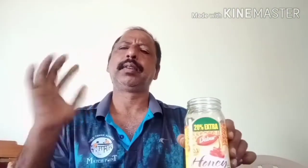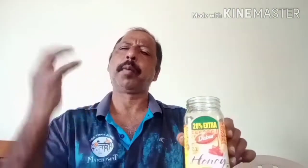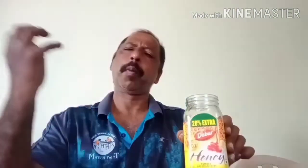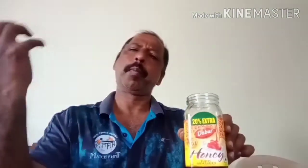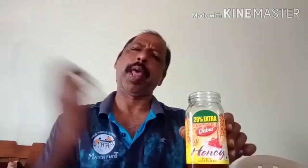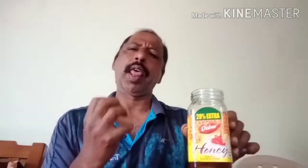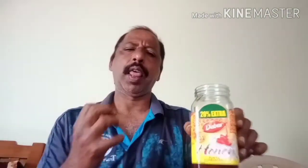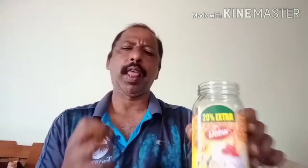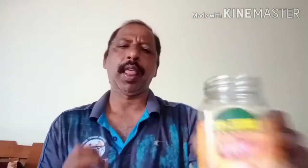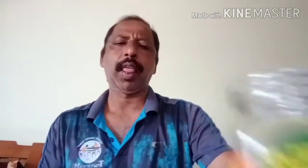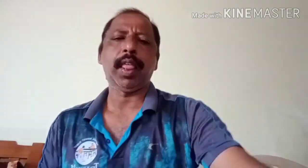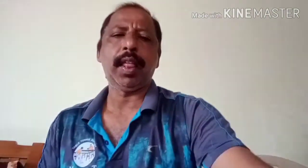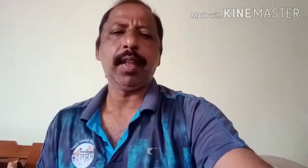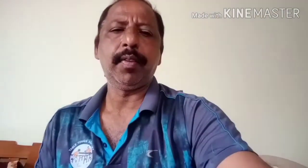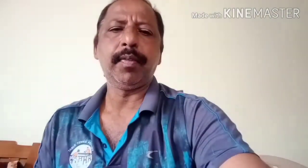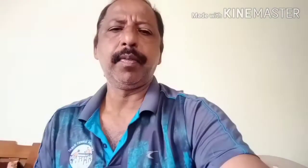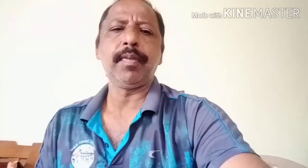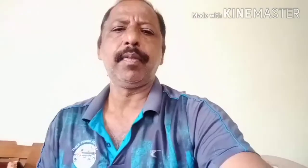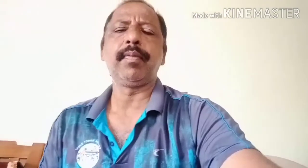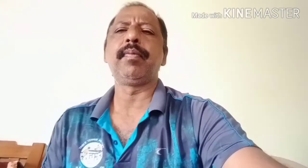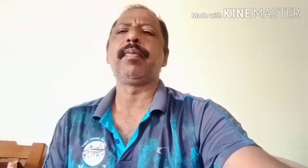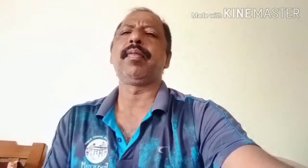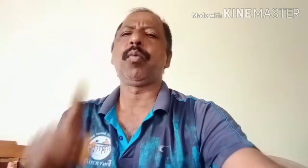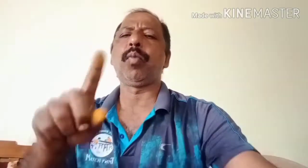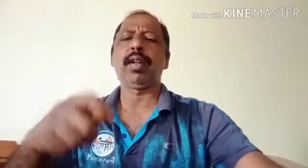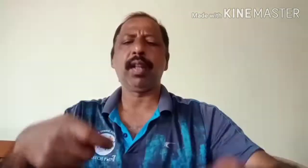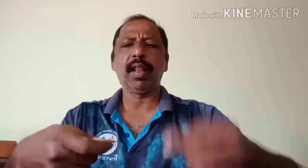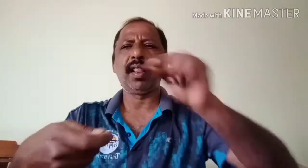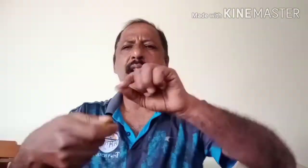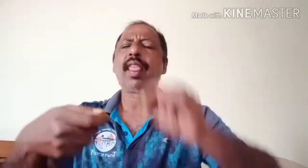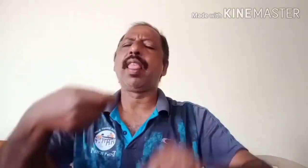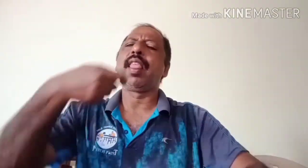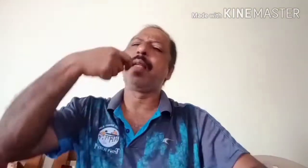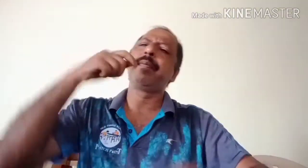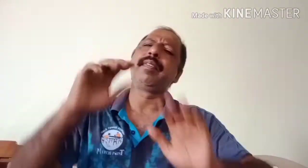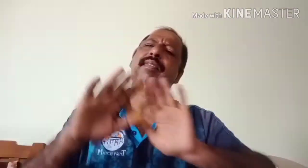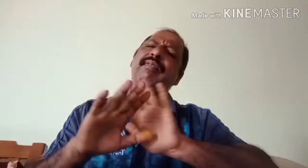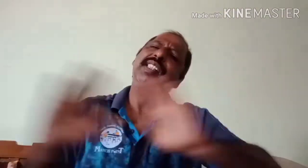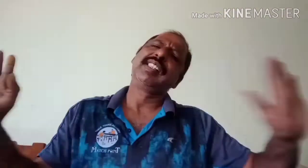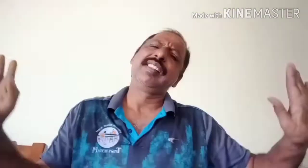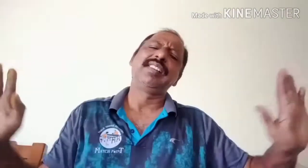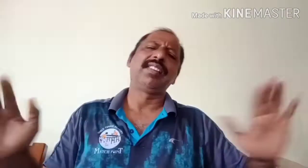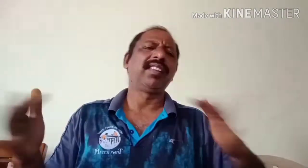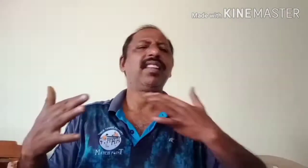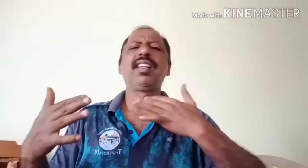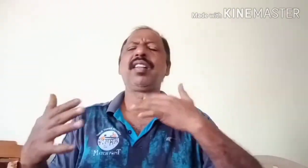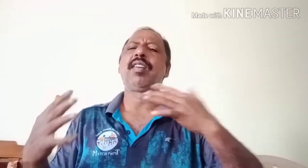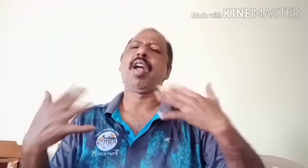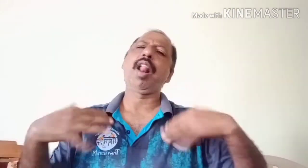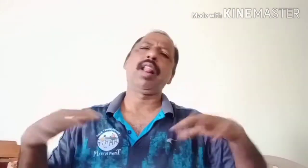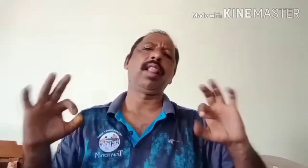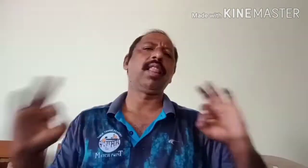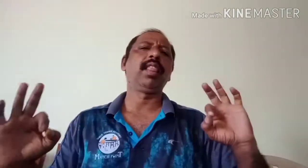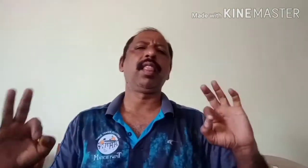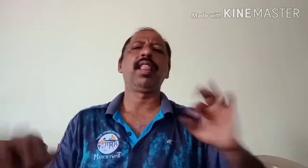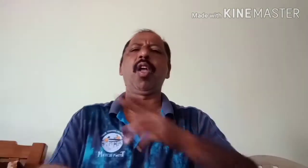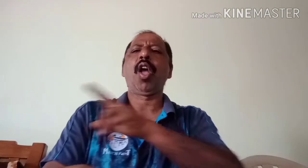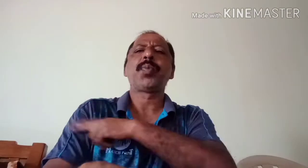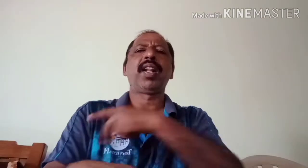quote, who gave orders for phone time with K-LOT government, to record the audio. That's the question that Gajindra Sheikh Howard is, in